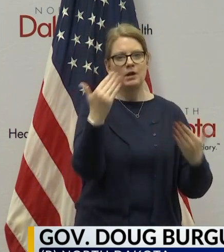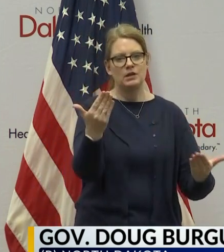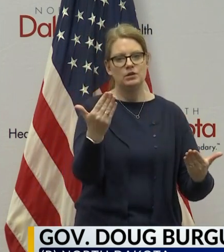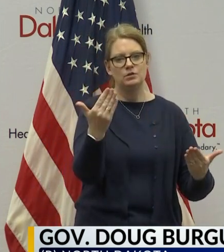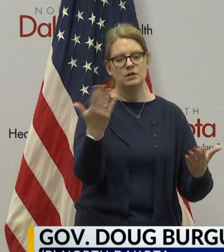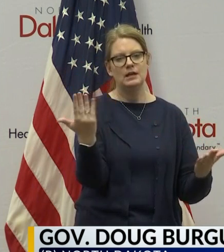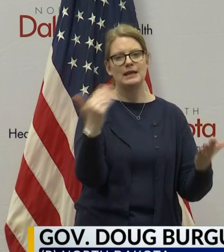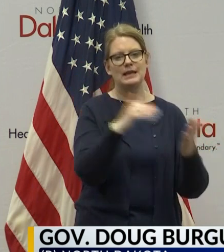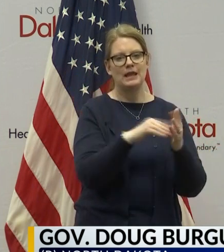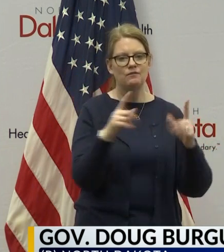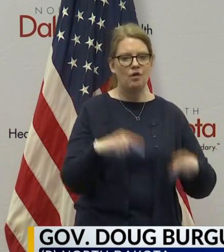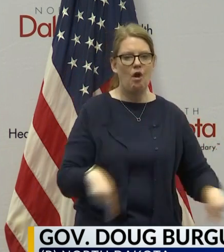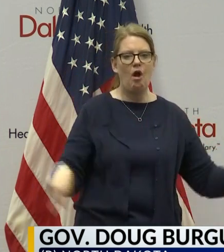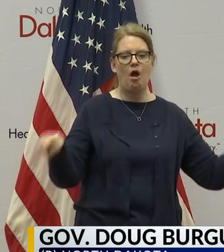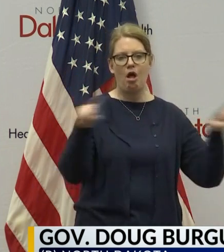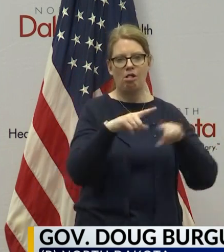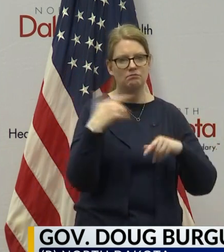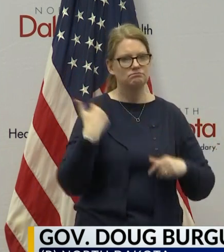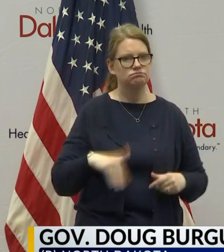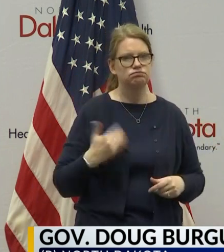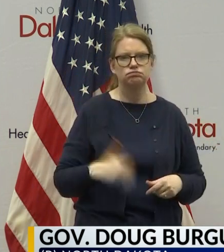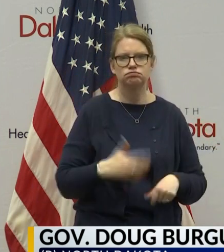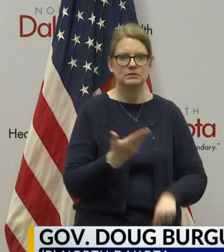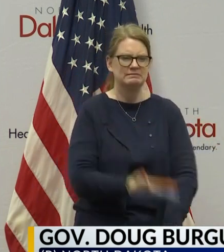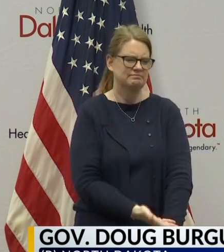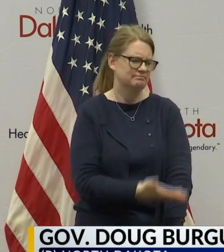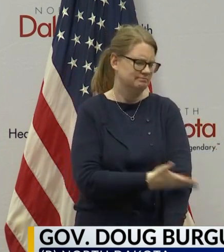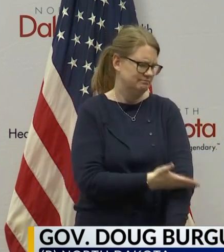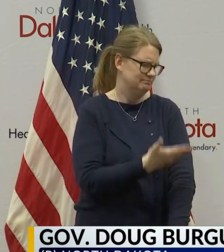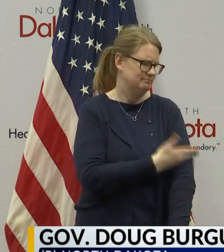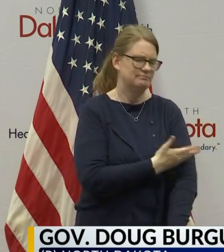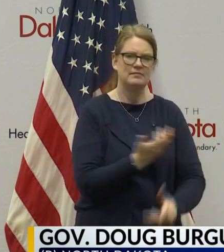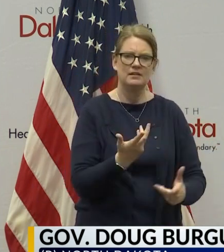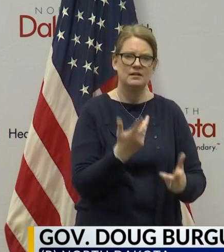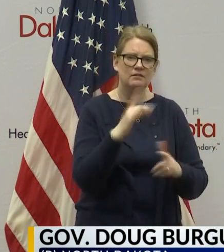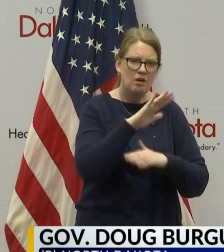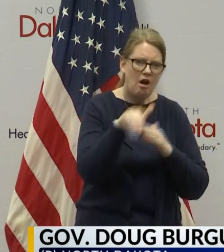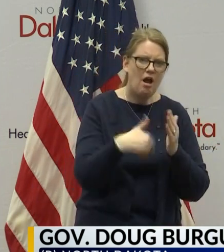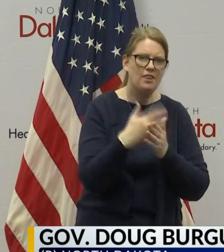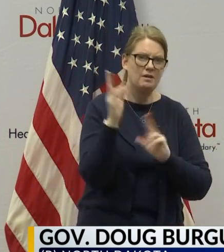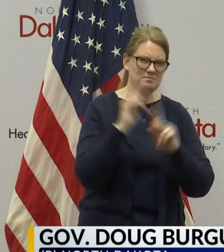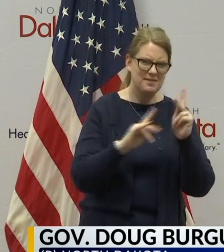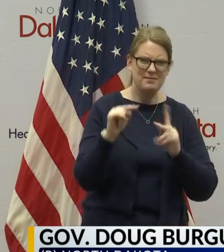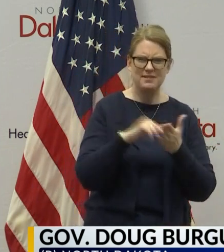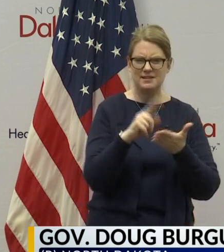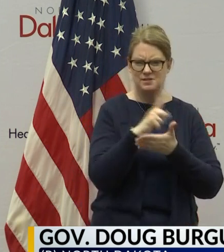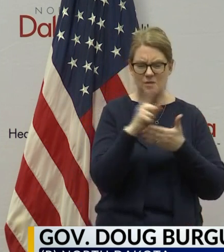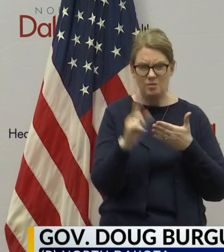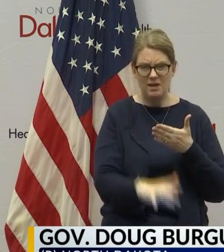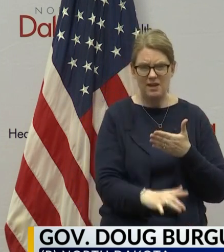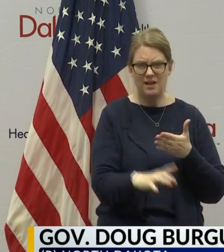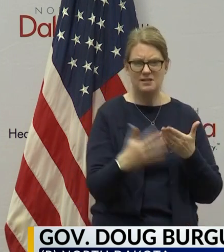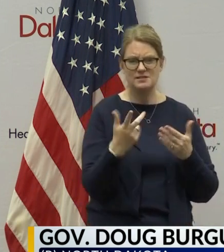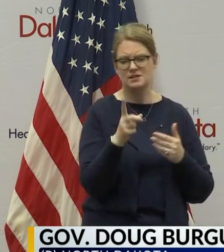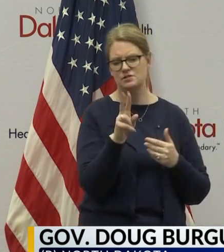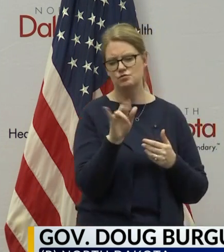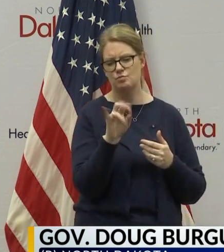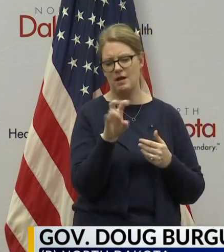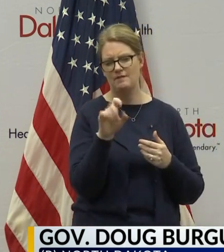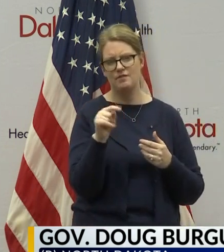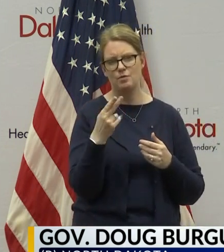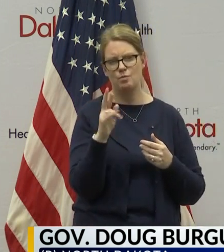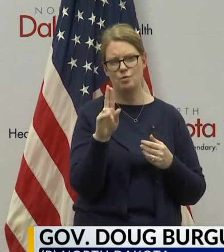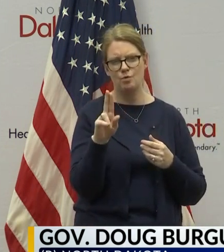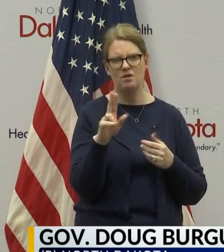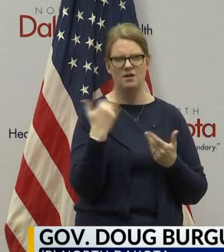for all the progress that made. I've been able to share gratitude for all the people that were involved in this weekend's operation drive-through. I